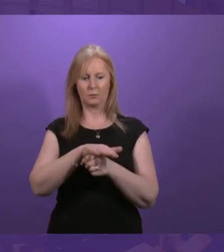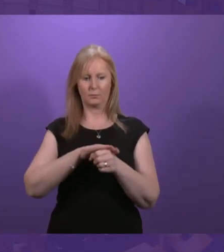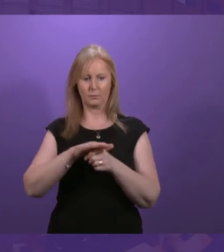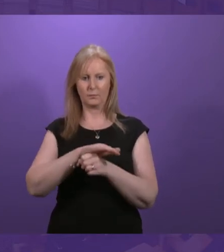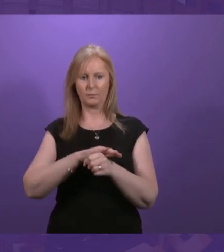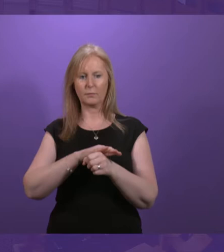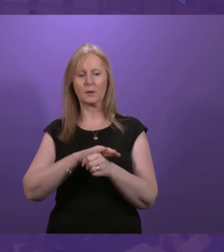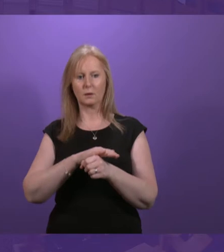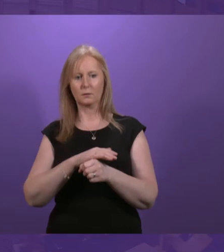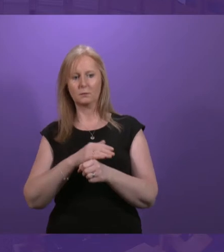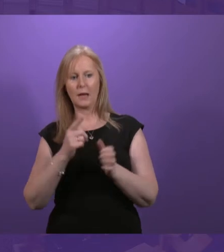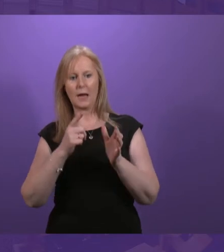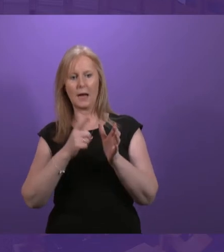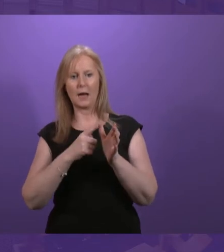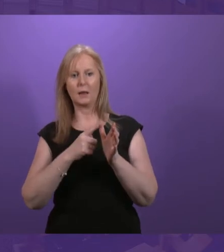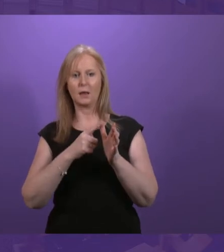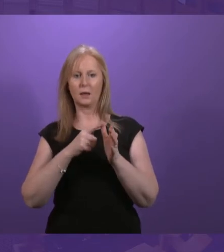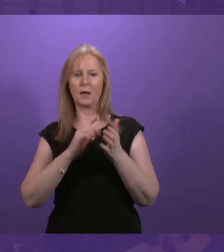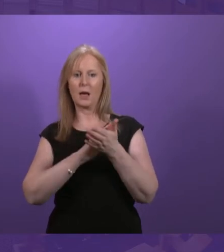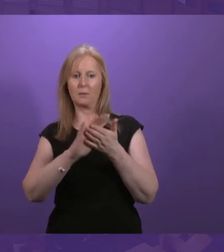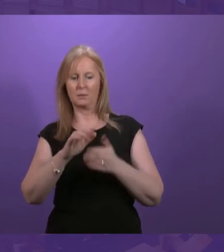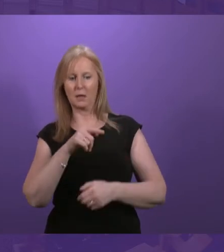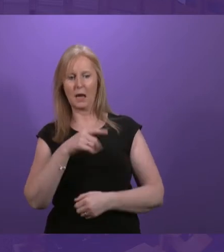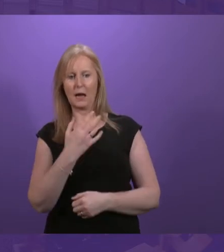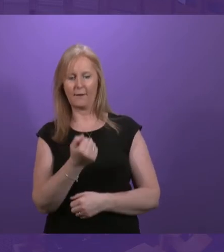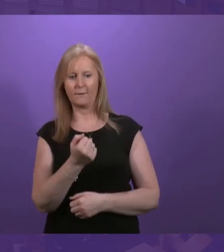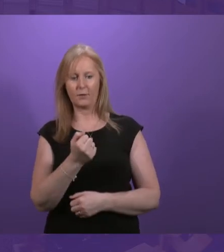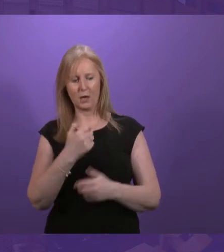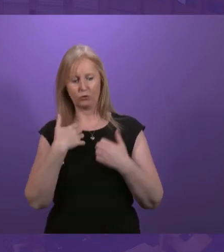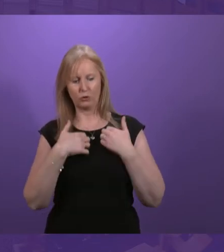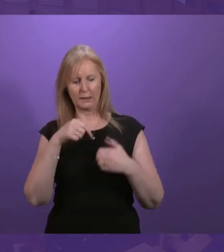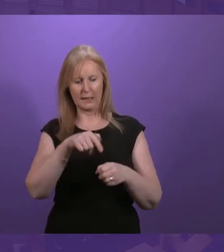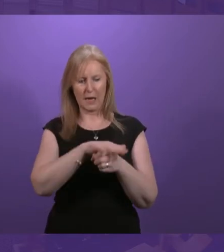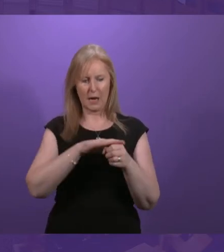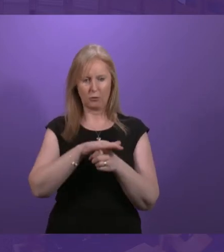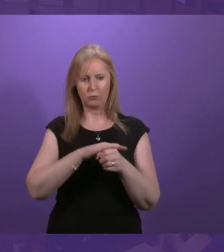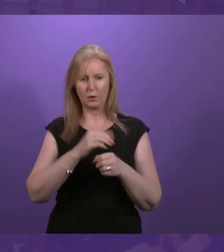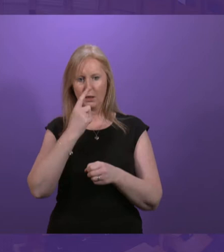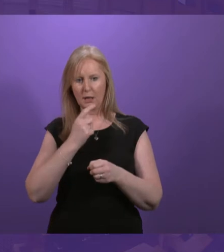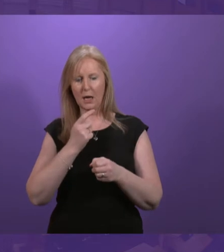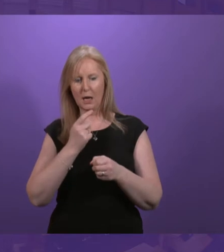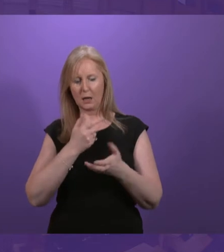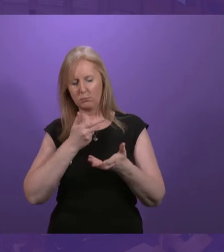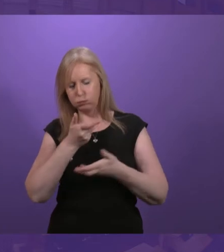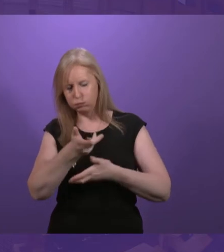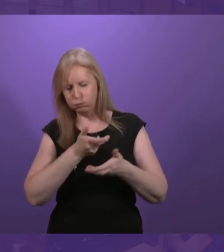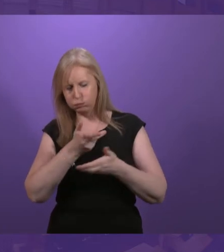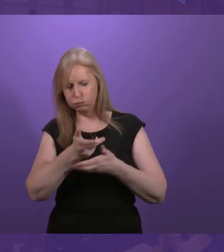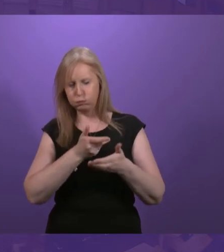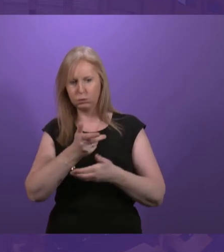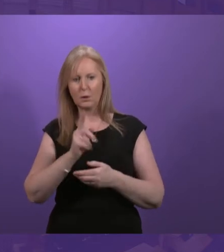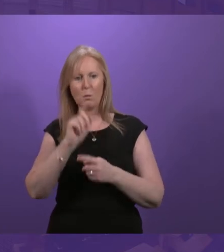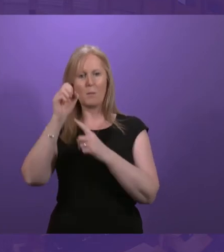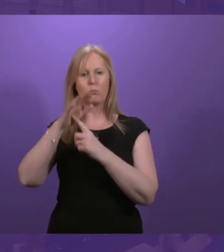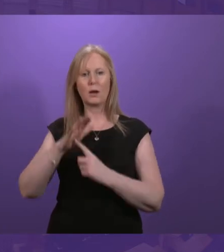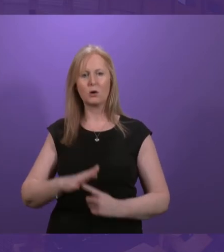Hamilton has a very, very keen interest, and those are the type of discussions that we can get into over the consultation process about what are people's